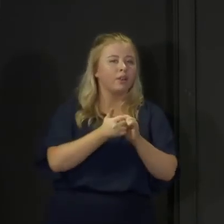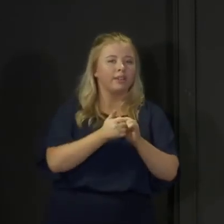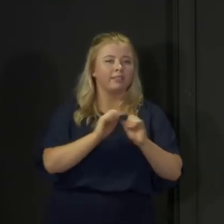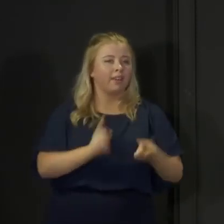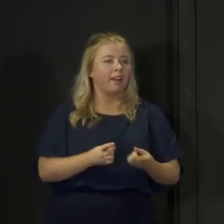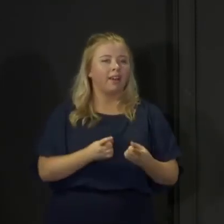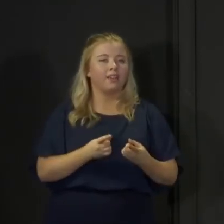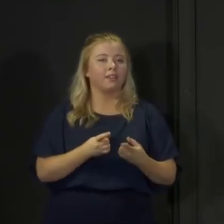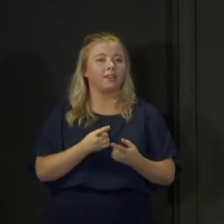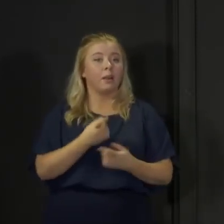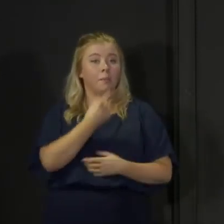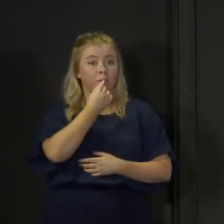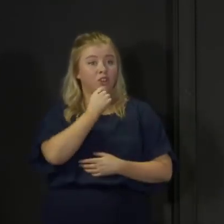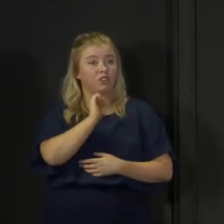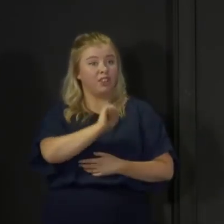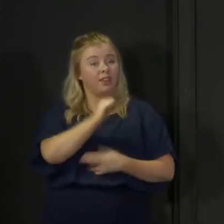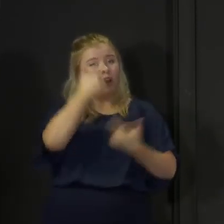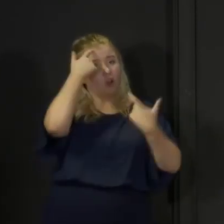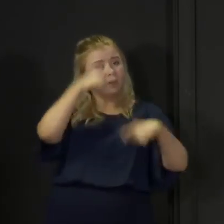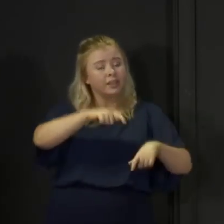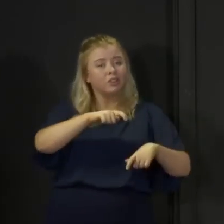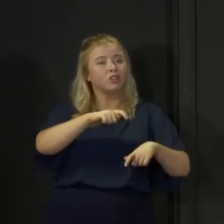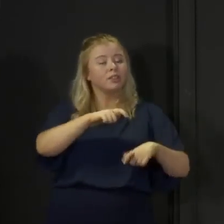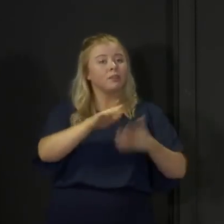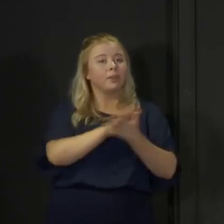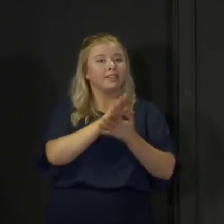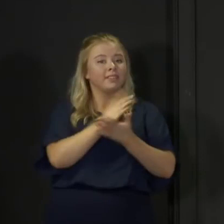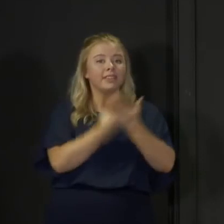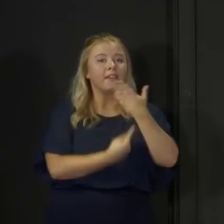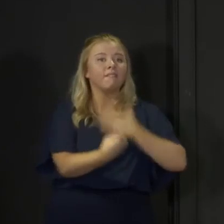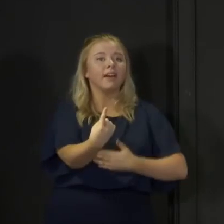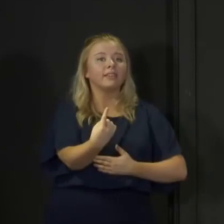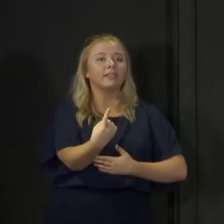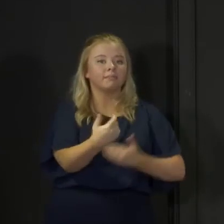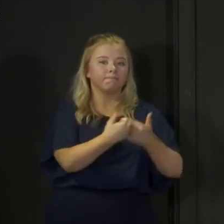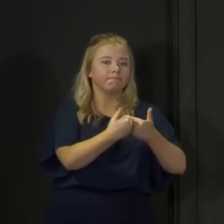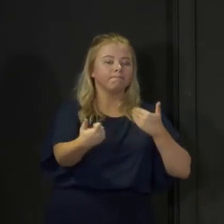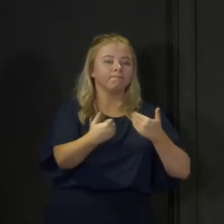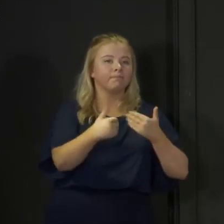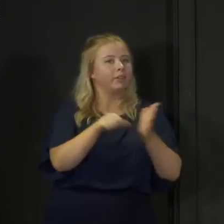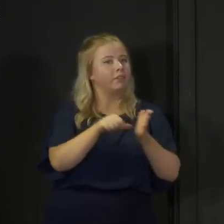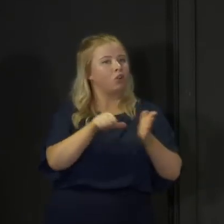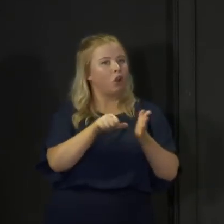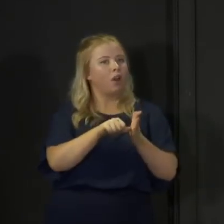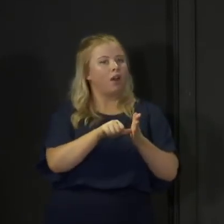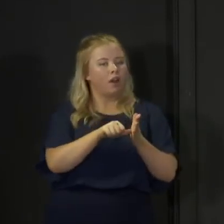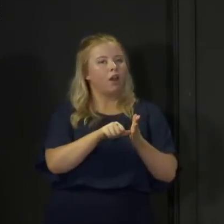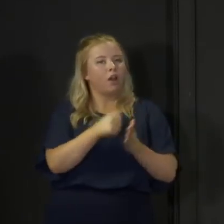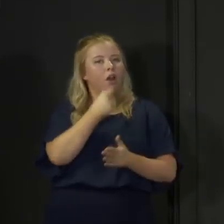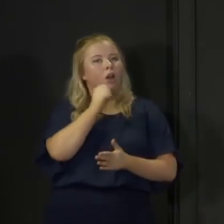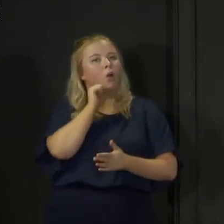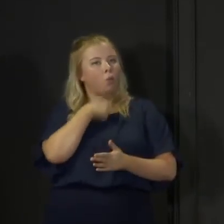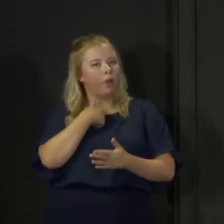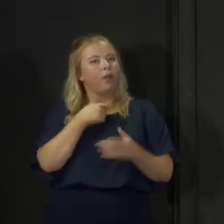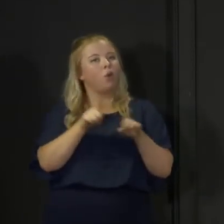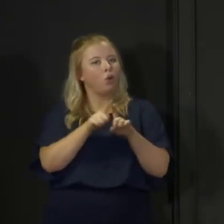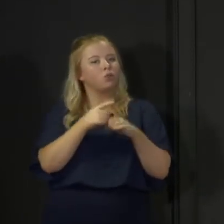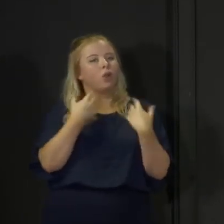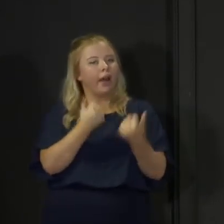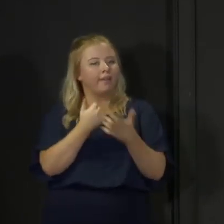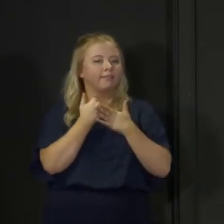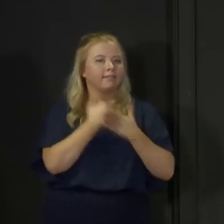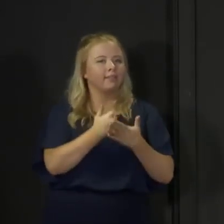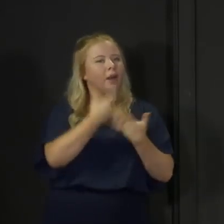people's own accommodation is such that self-isolating away from other household members would be difficult, there will in extremists be help with